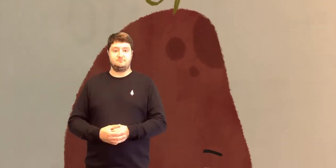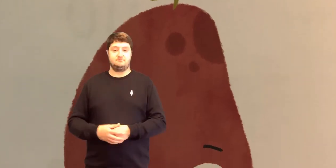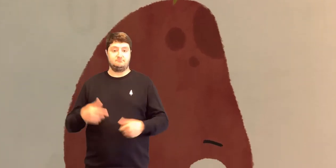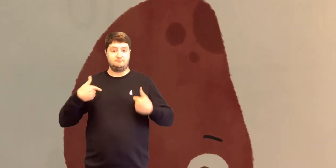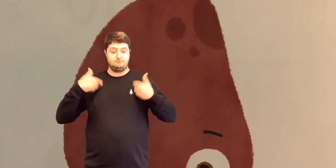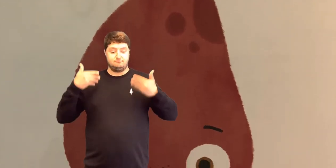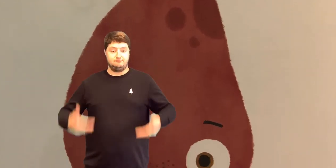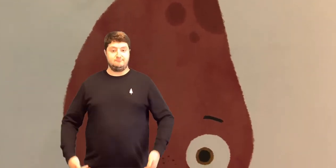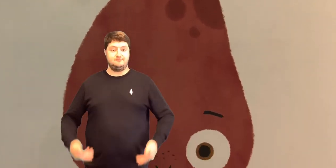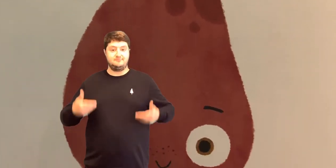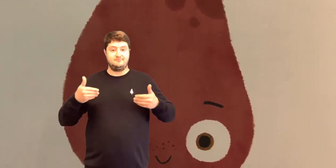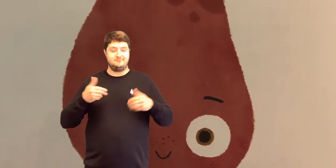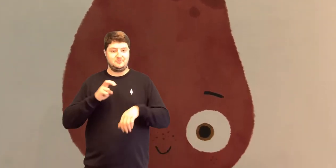I am a potato